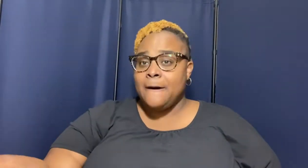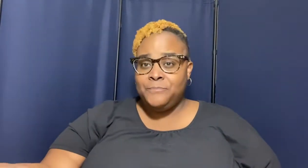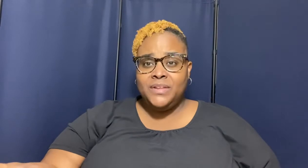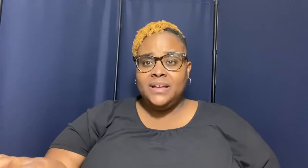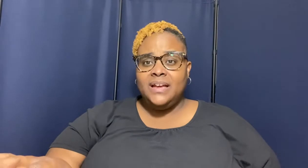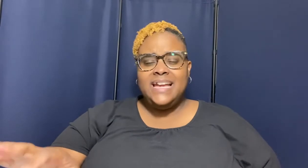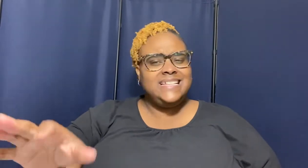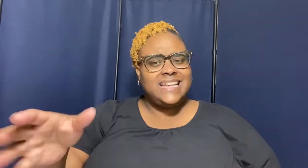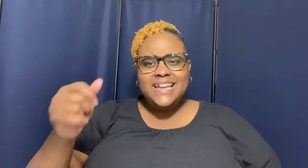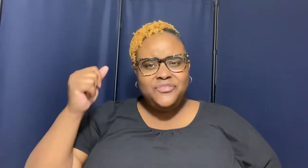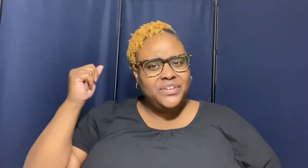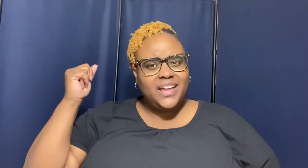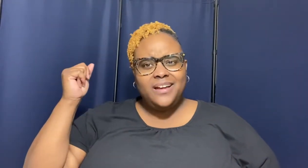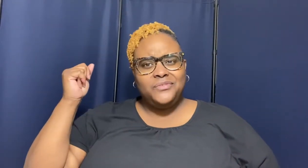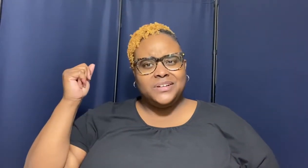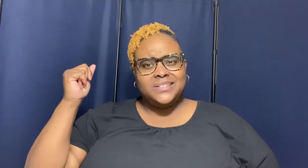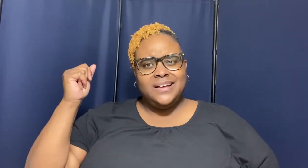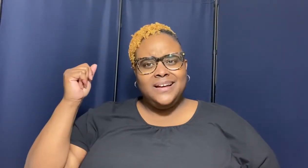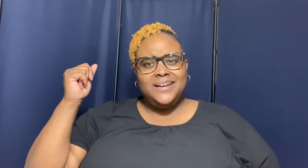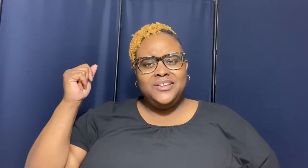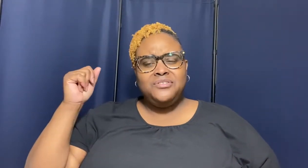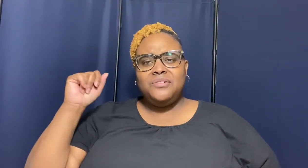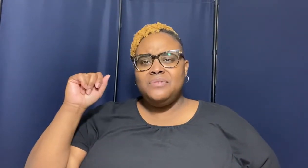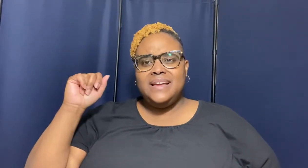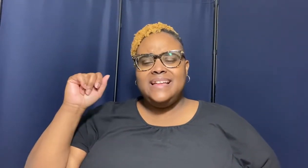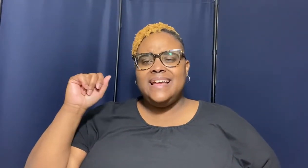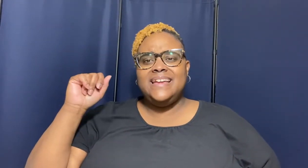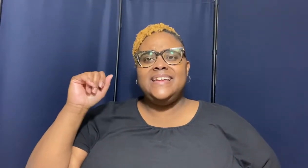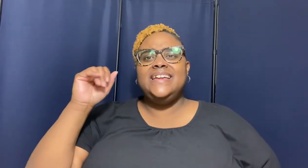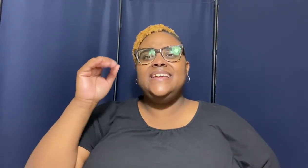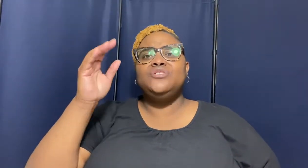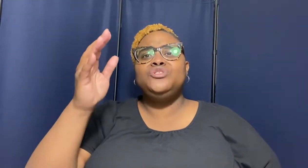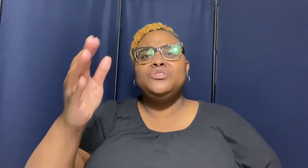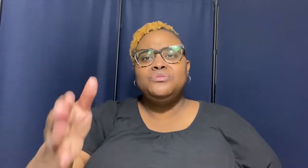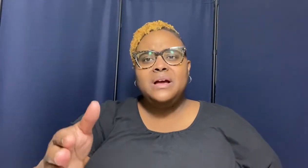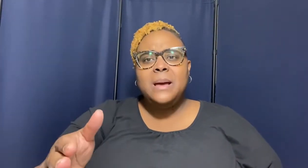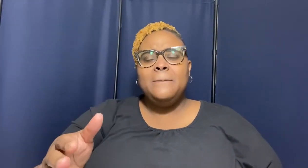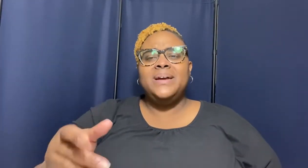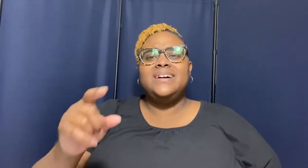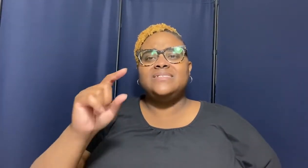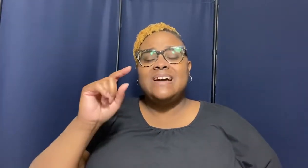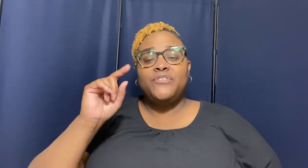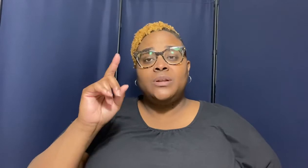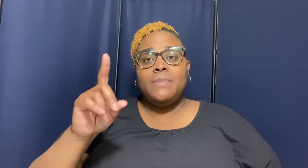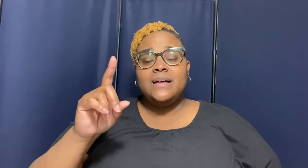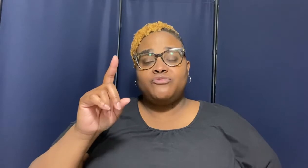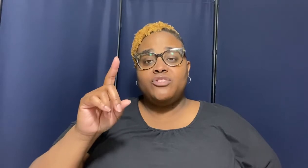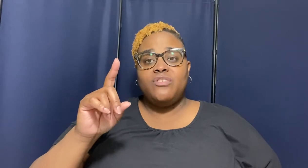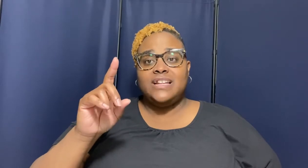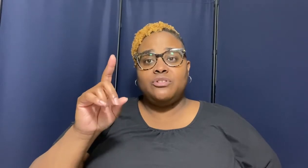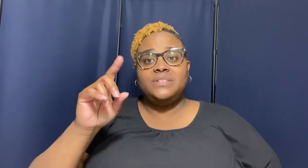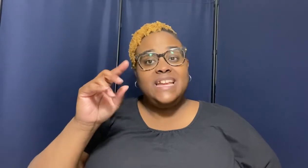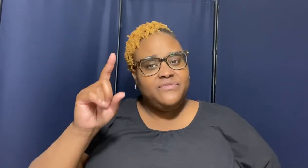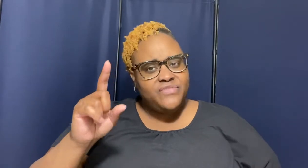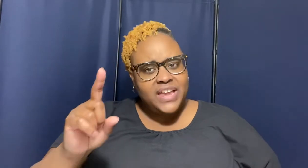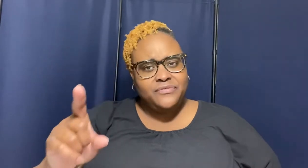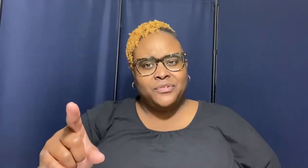he said he'll forgive us you know he he he'll do it because not for the box first part the scripture said he faithful